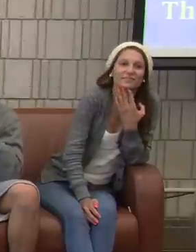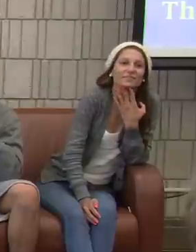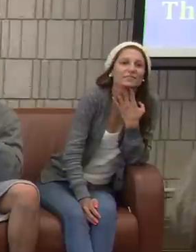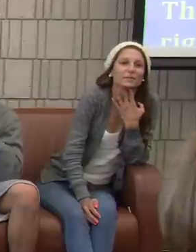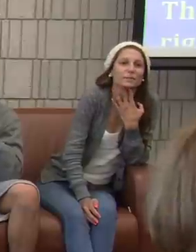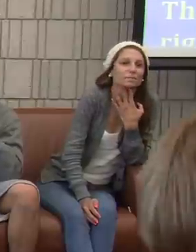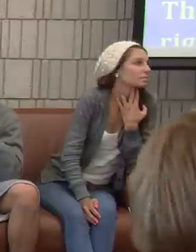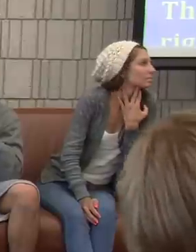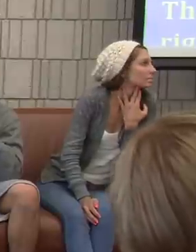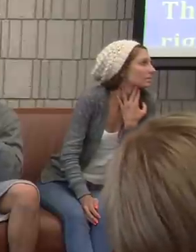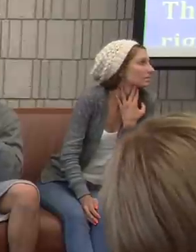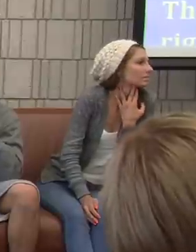Other questions?